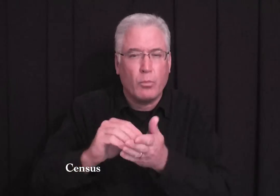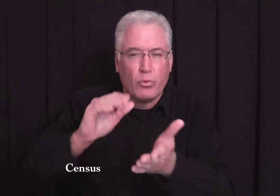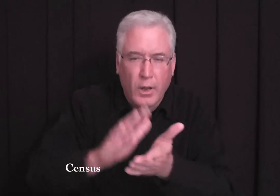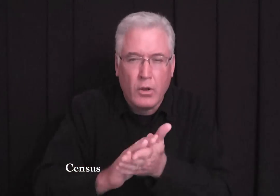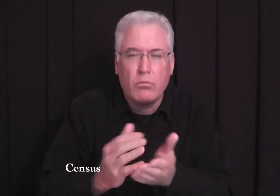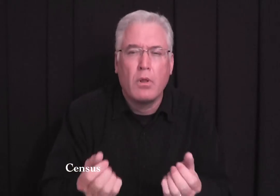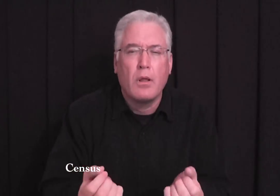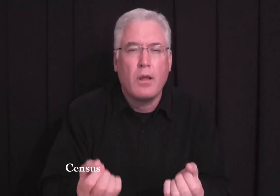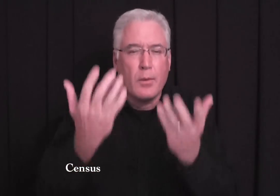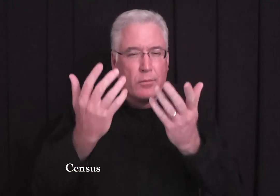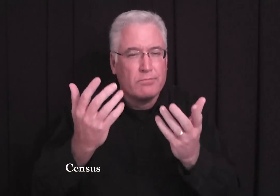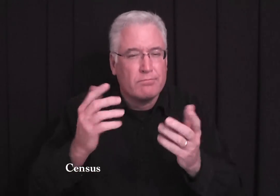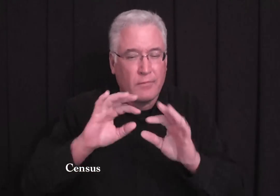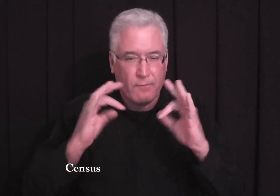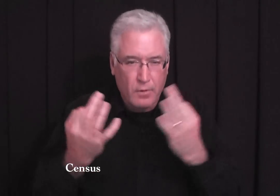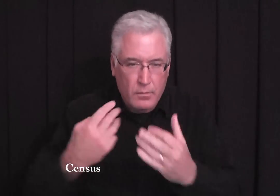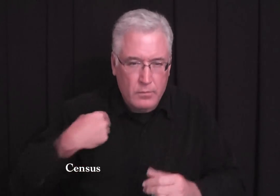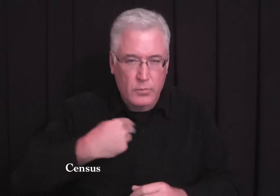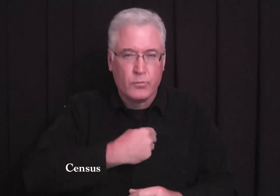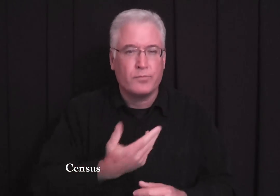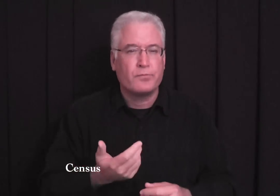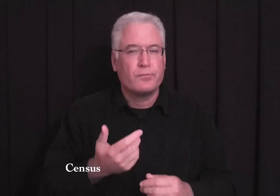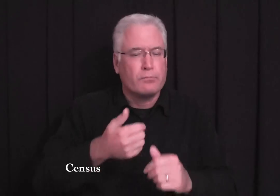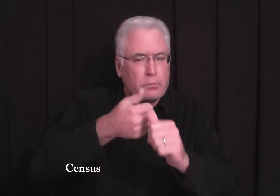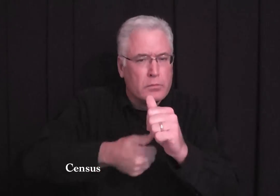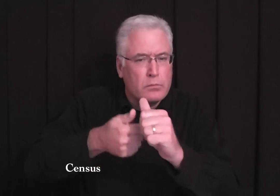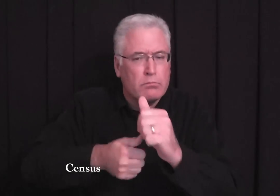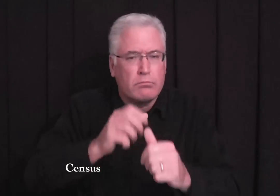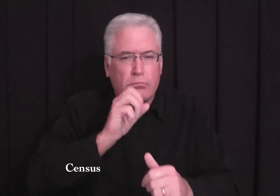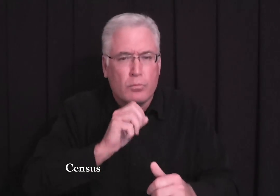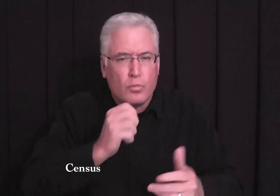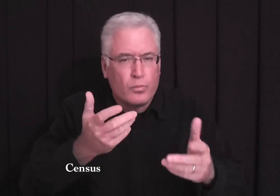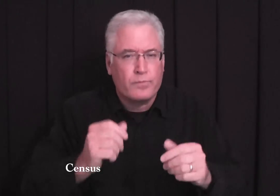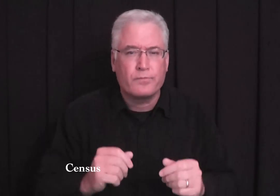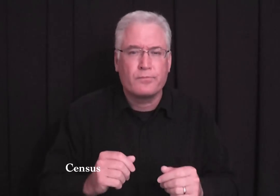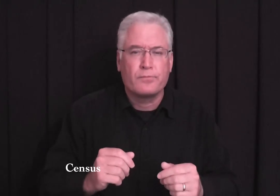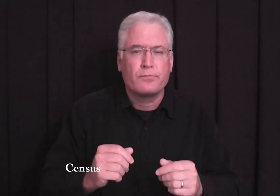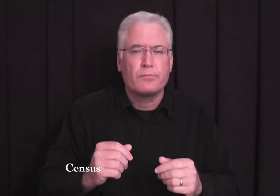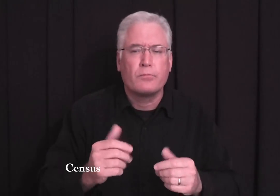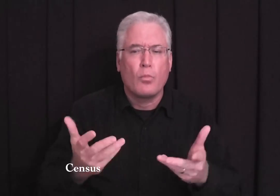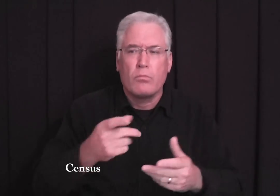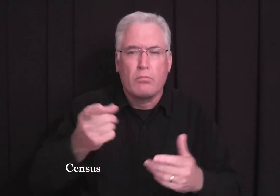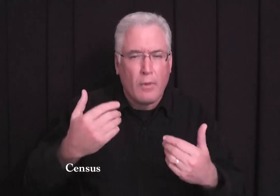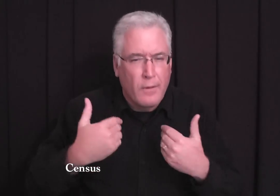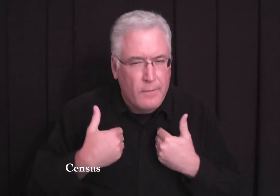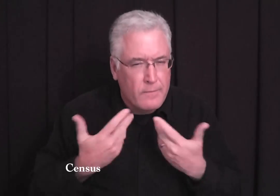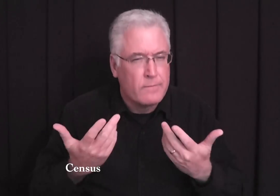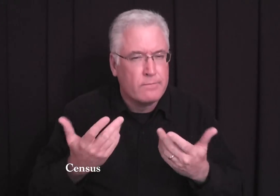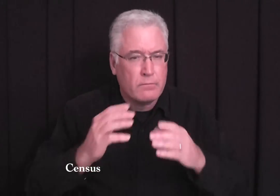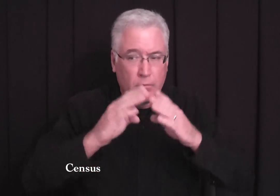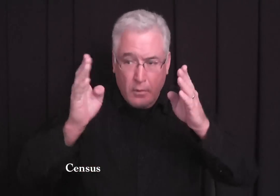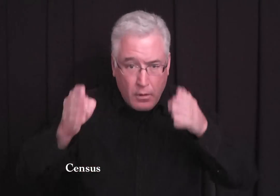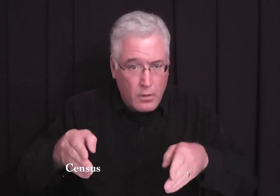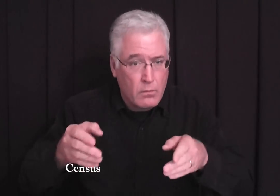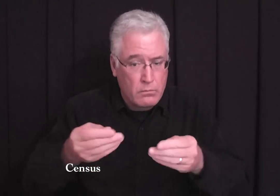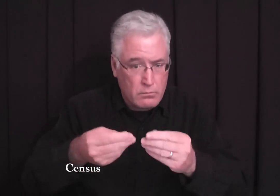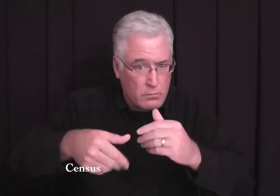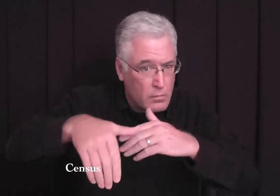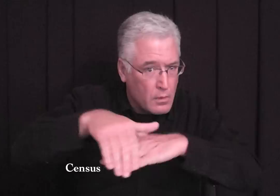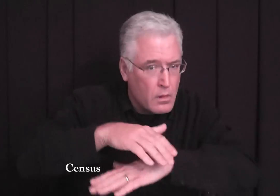today. They would put down, you know, their family members, the names, the ages, if they had animals on